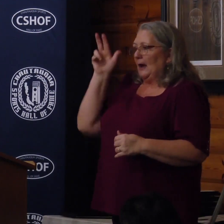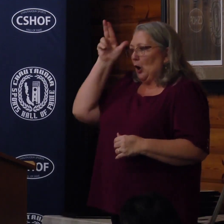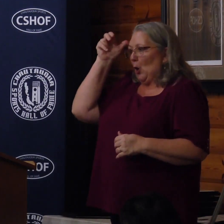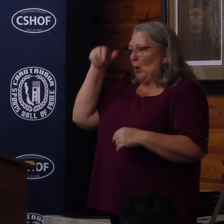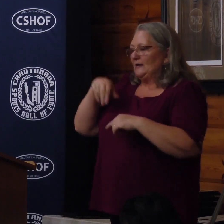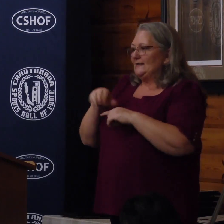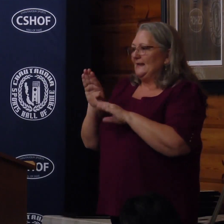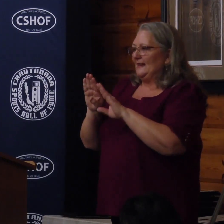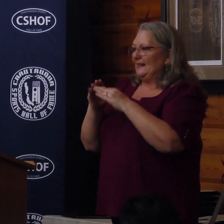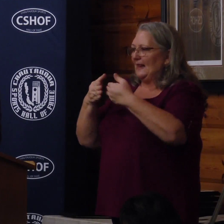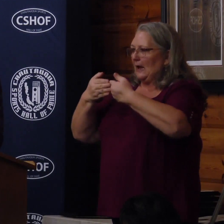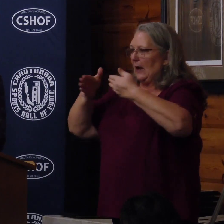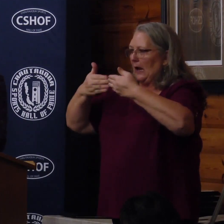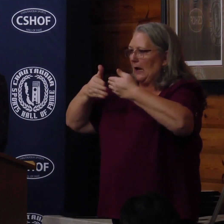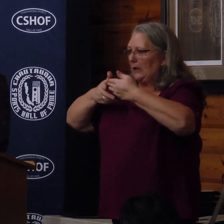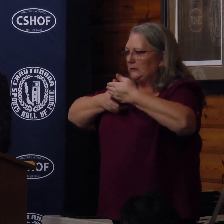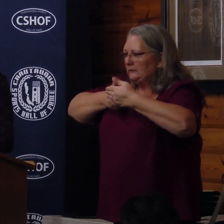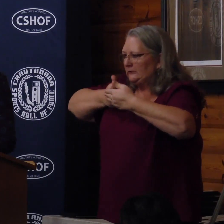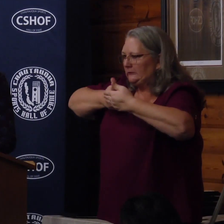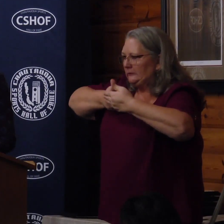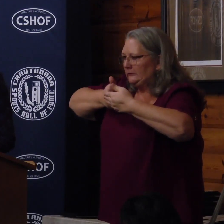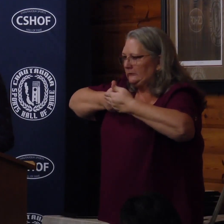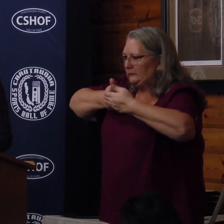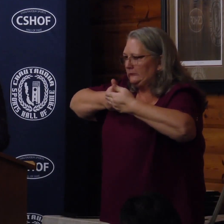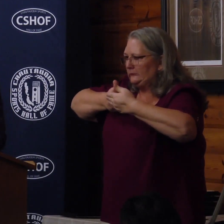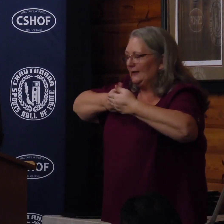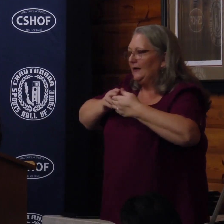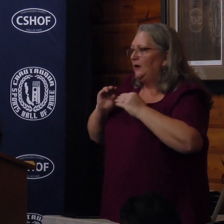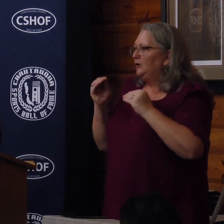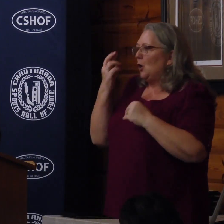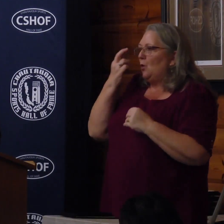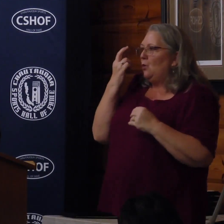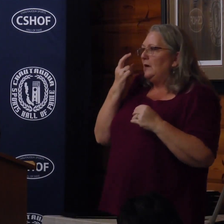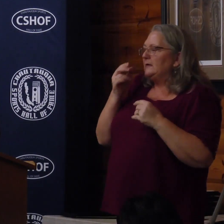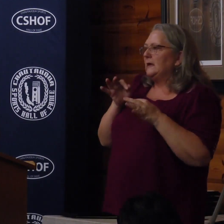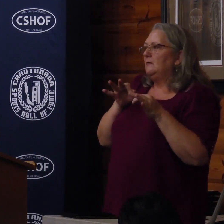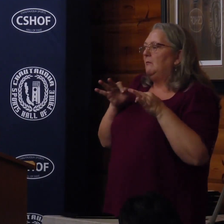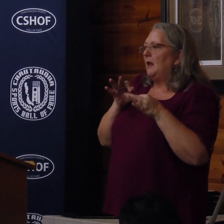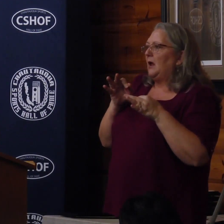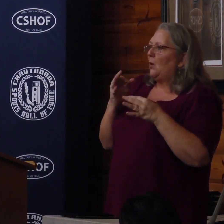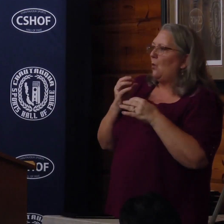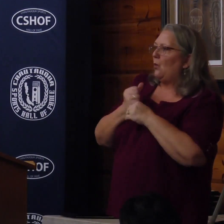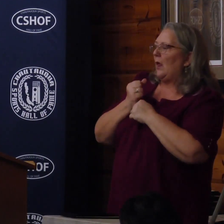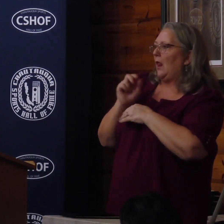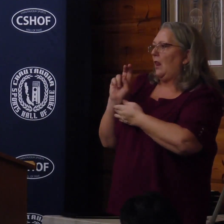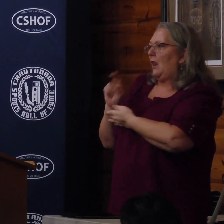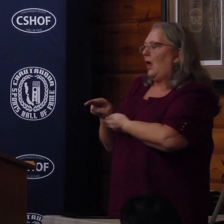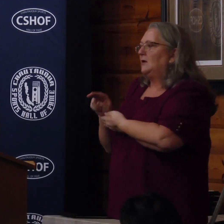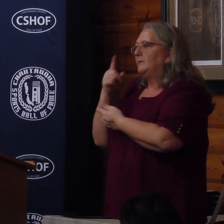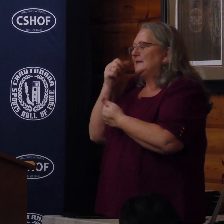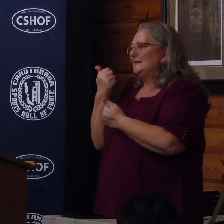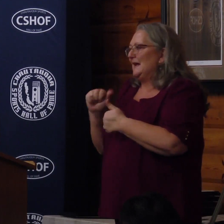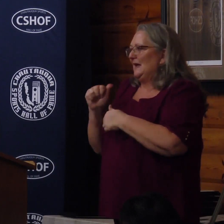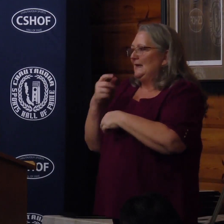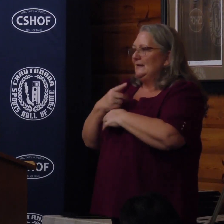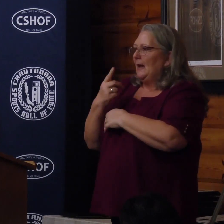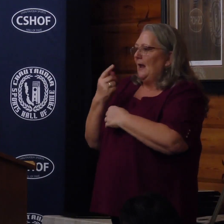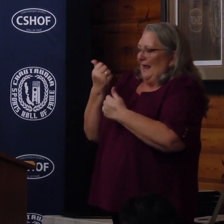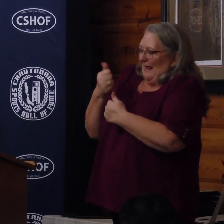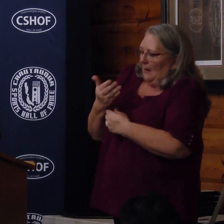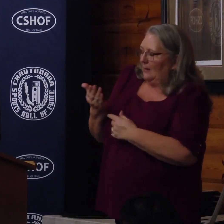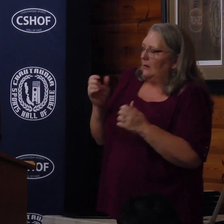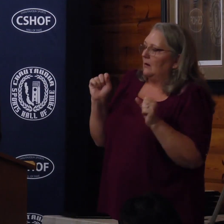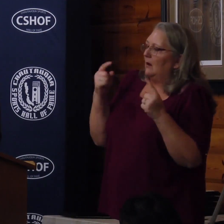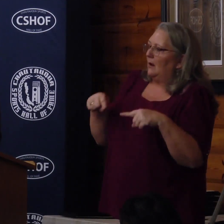the gate. There's no reason to explain a win or a loss, because on any given day, anything can happen,